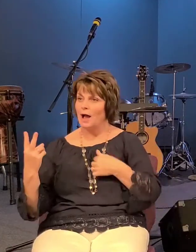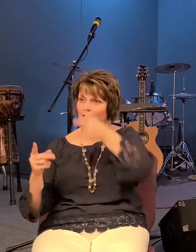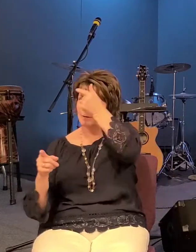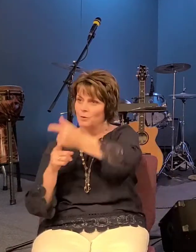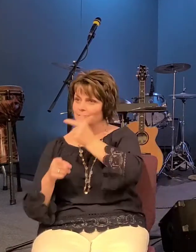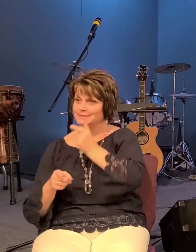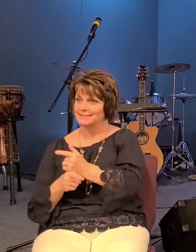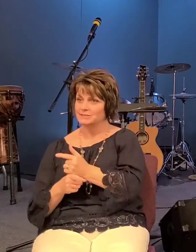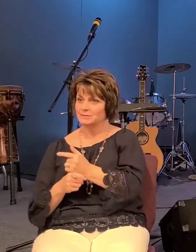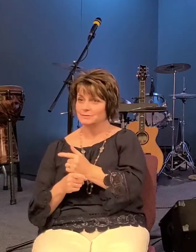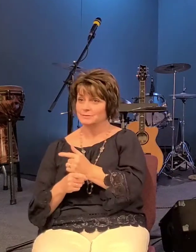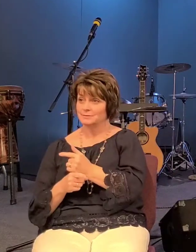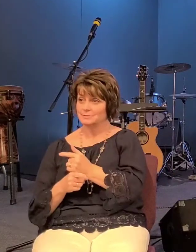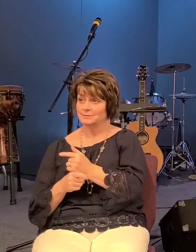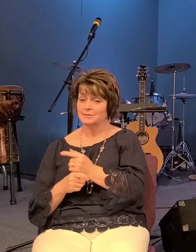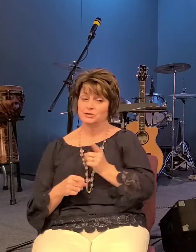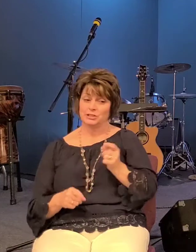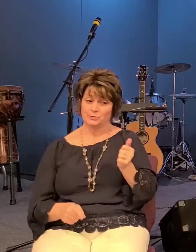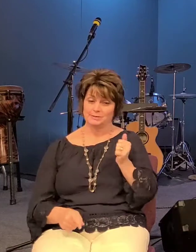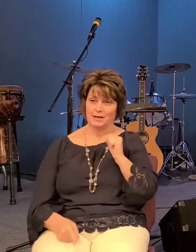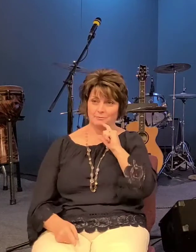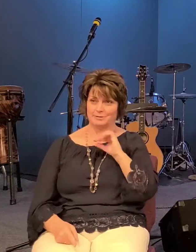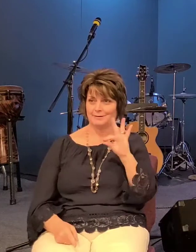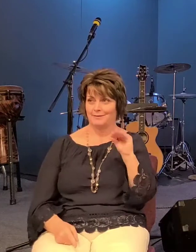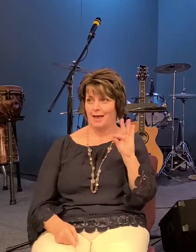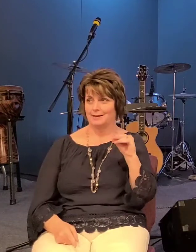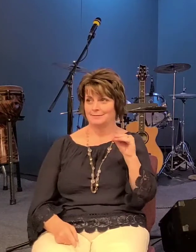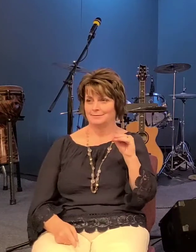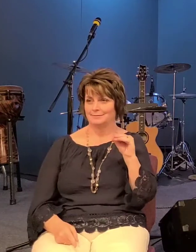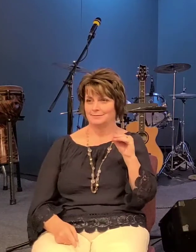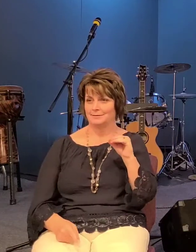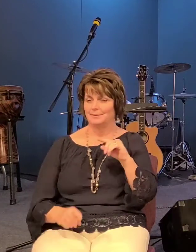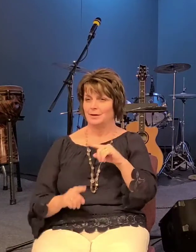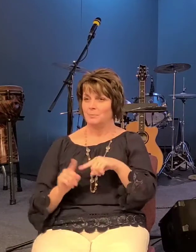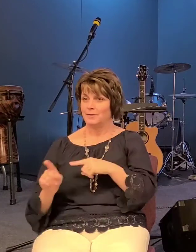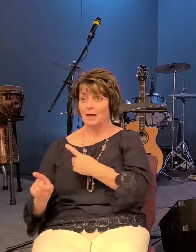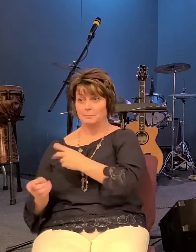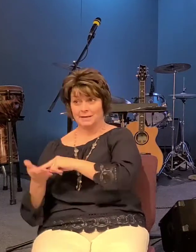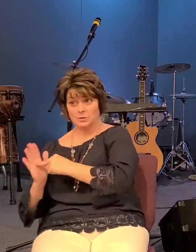90s 12 children from one lady